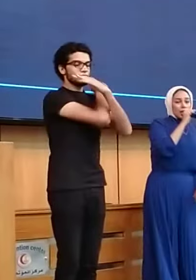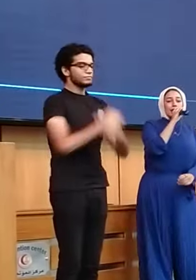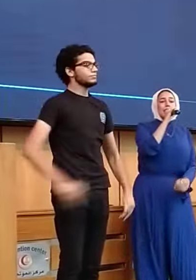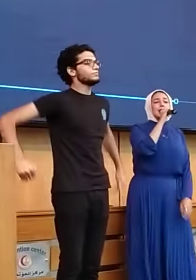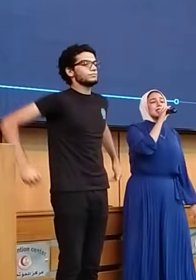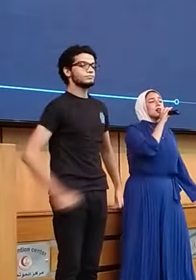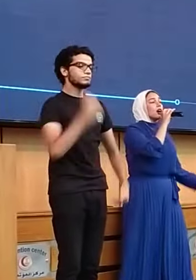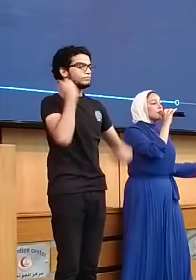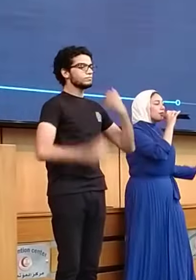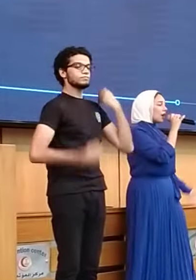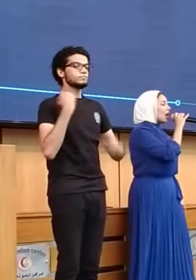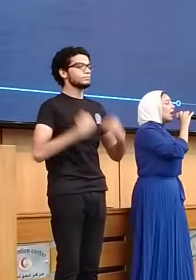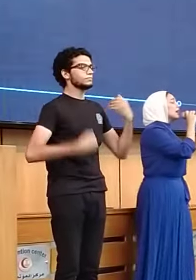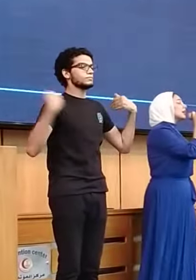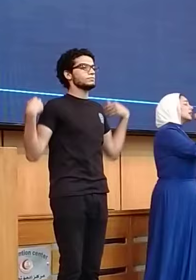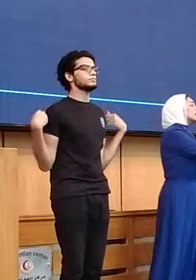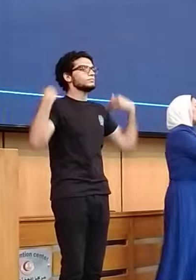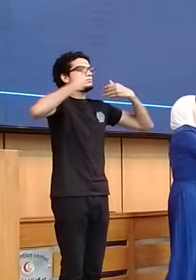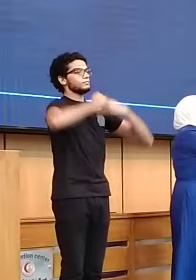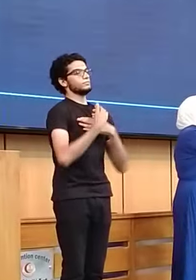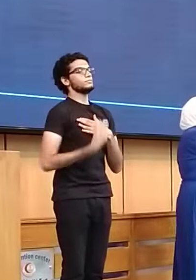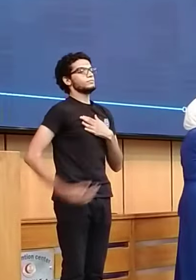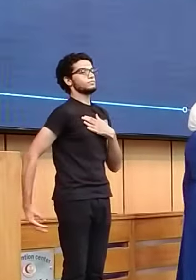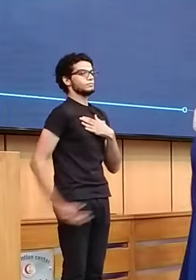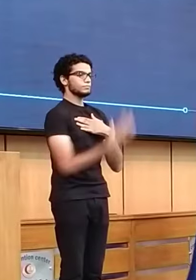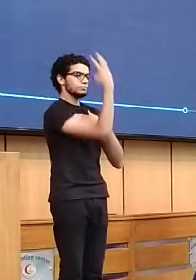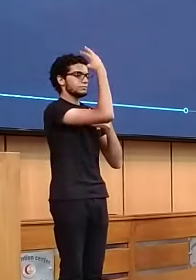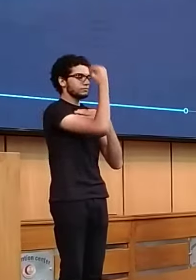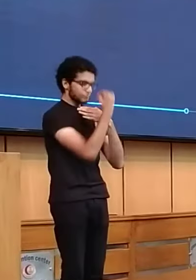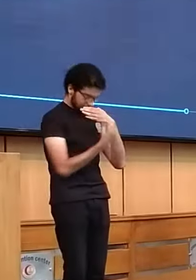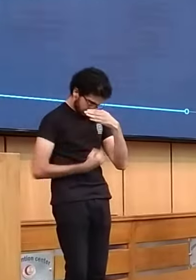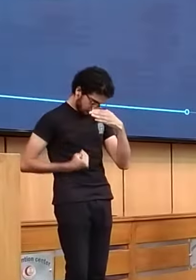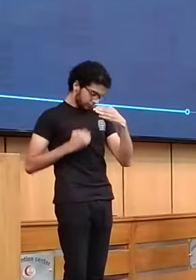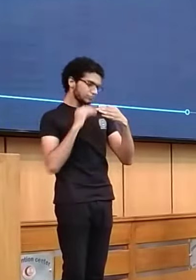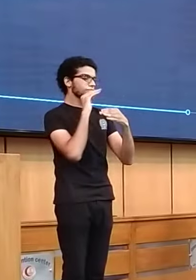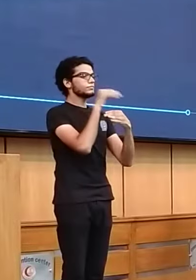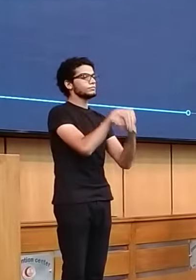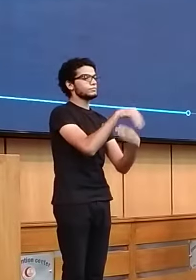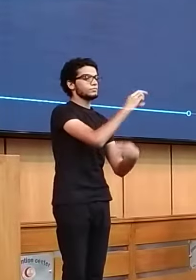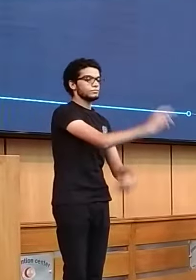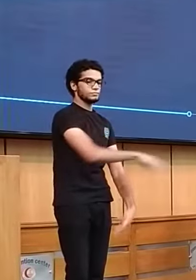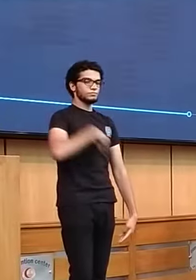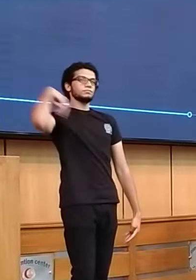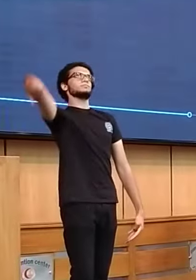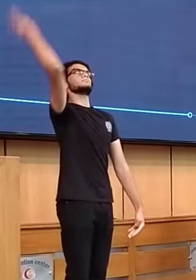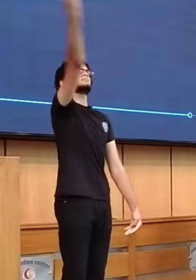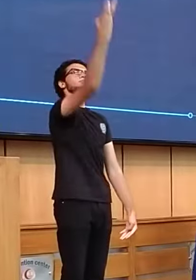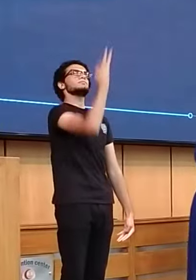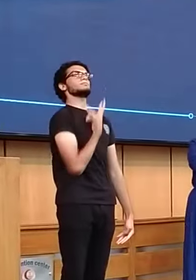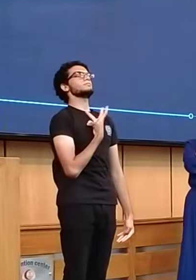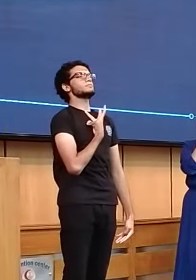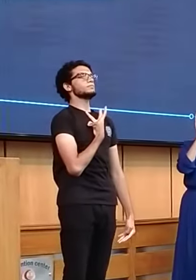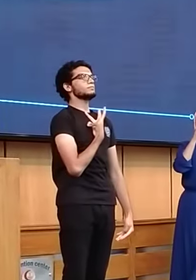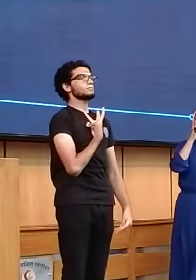Let's go fight, I'm training, we just see you tonight Turn it away,